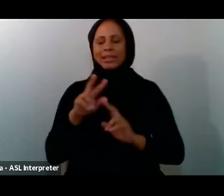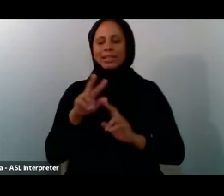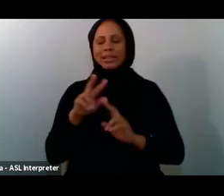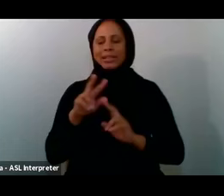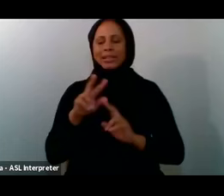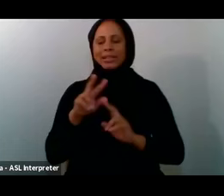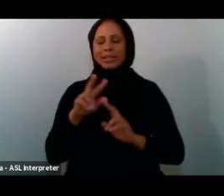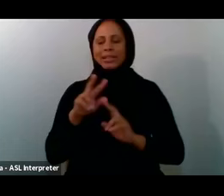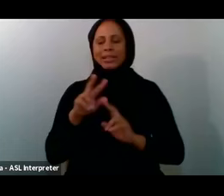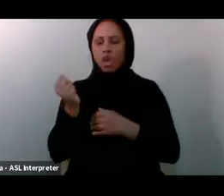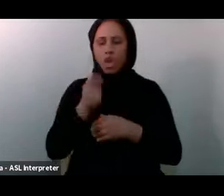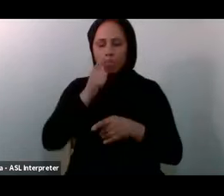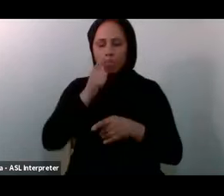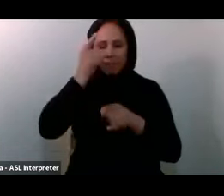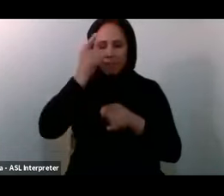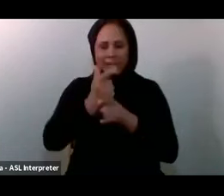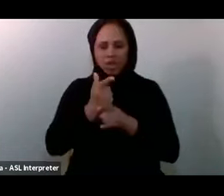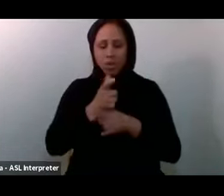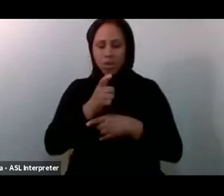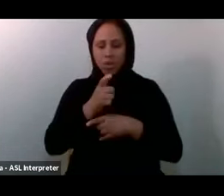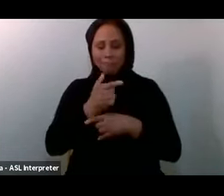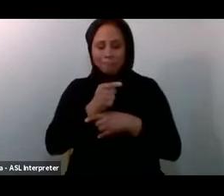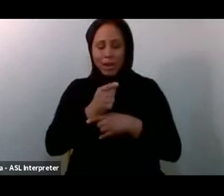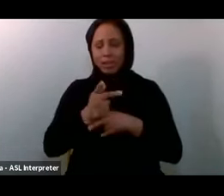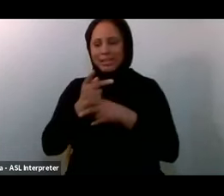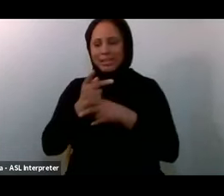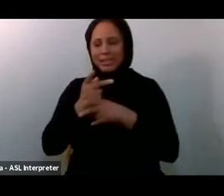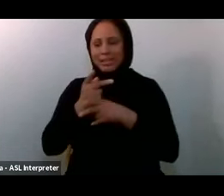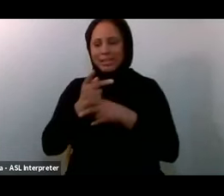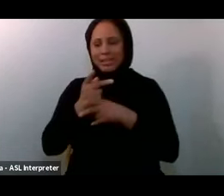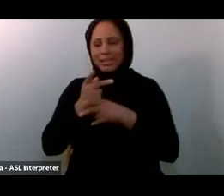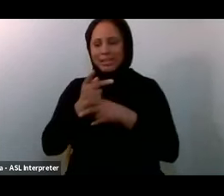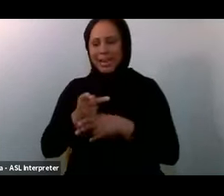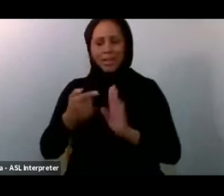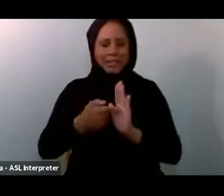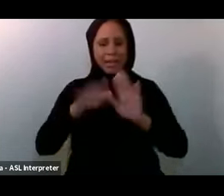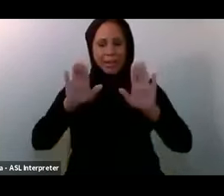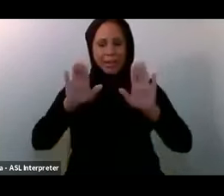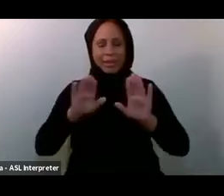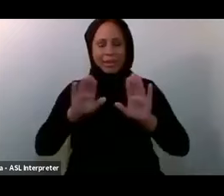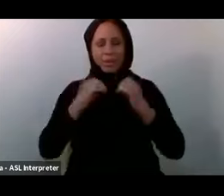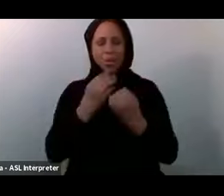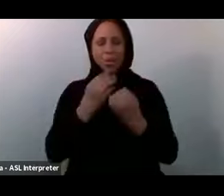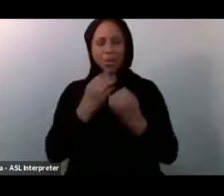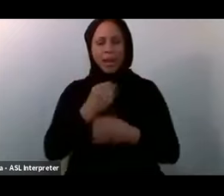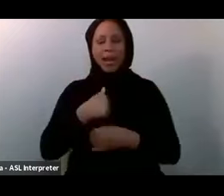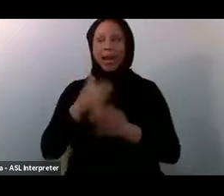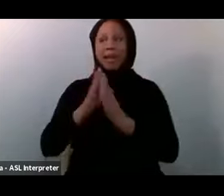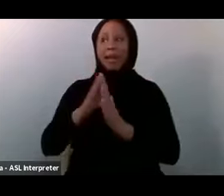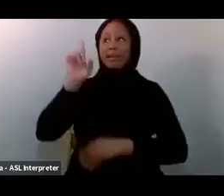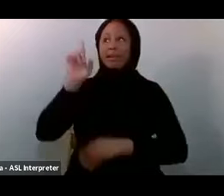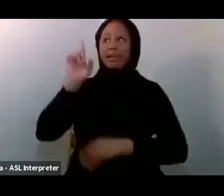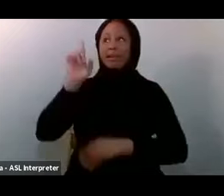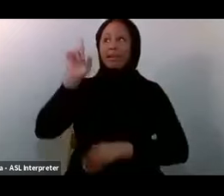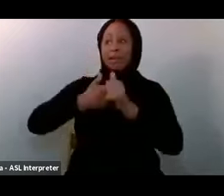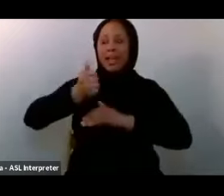Amazing Organization And I Ask Allah Subhanahu That he Accepts From all Of us I